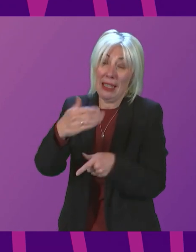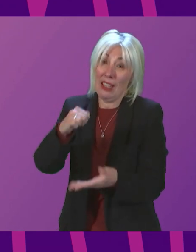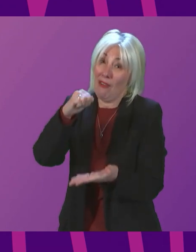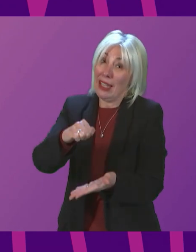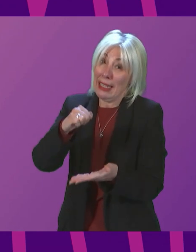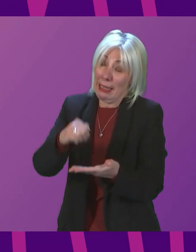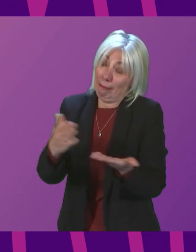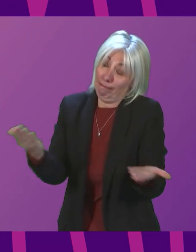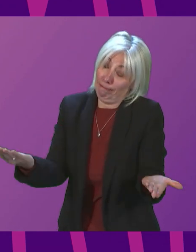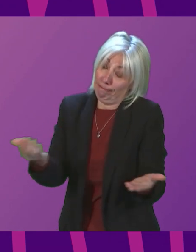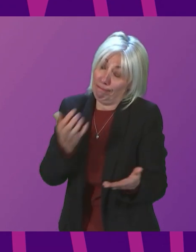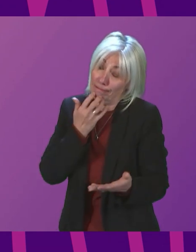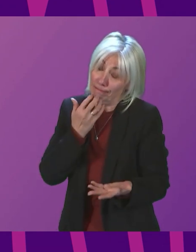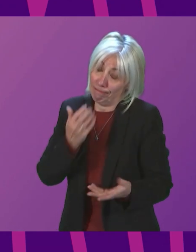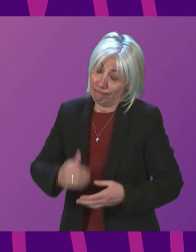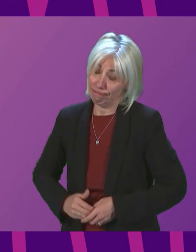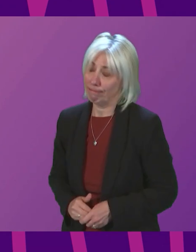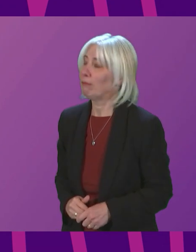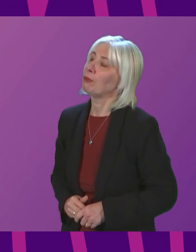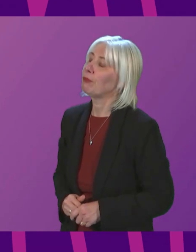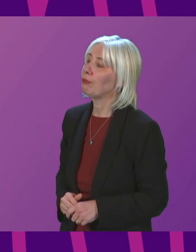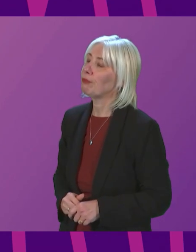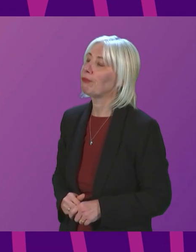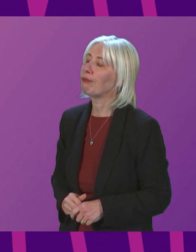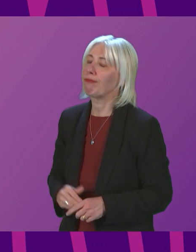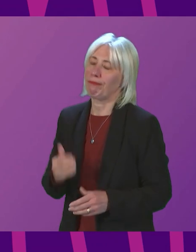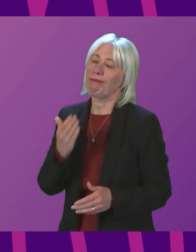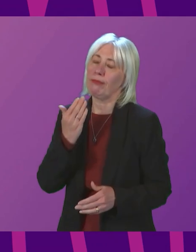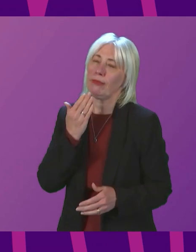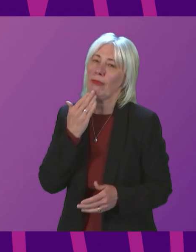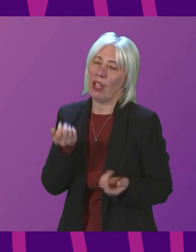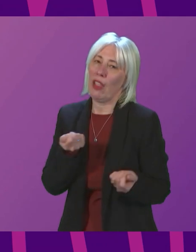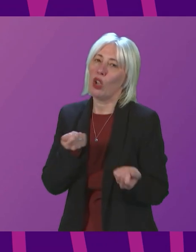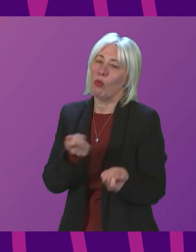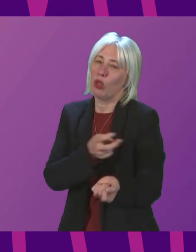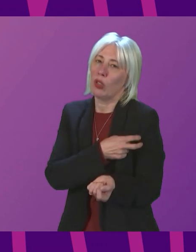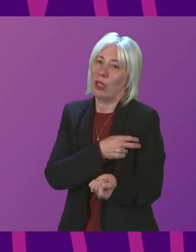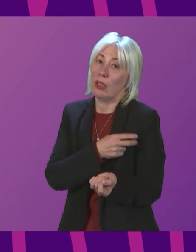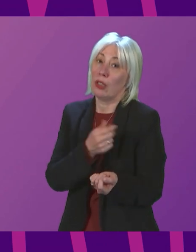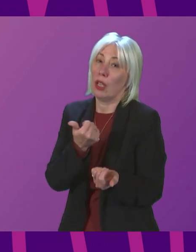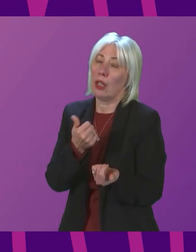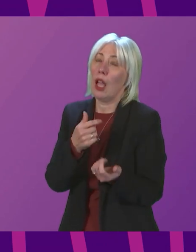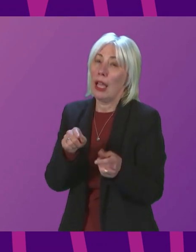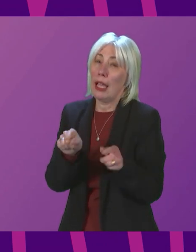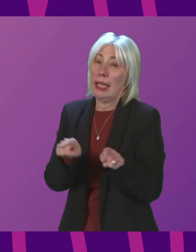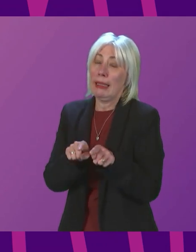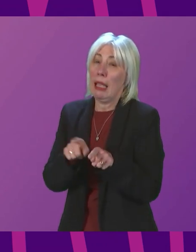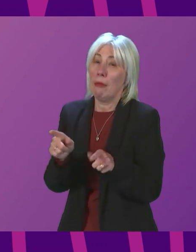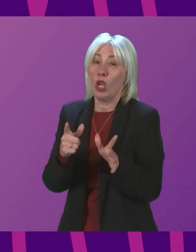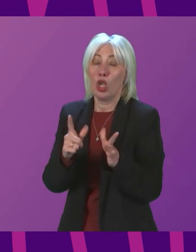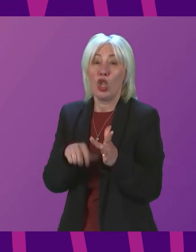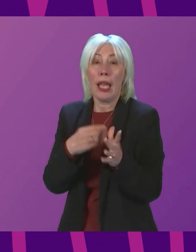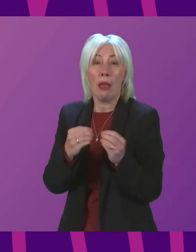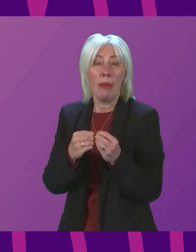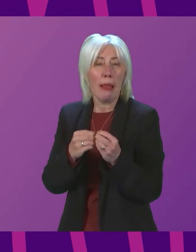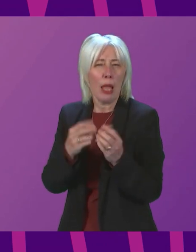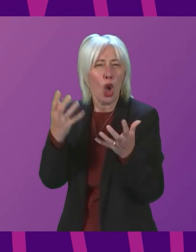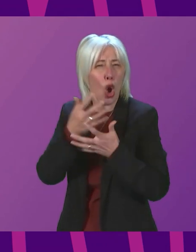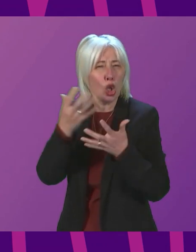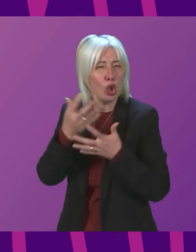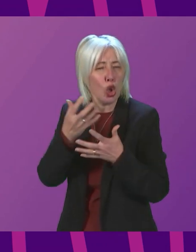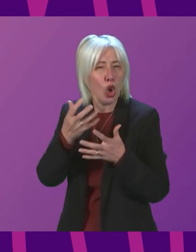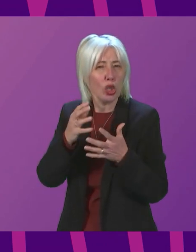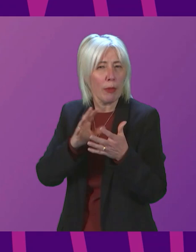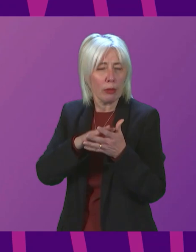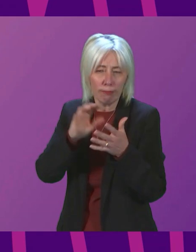chamber. Alex Cole-Hamilton. Thank you very much, Presiding Officer. I too share Jackie Bailey's concerns about the paucity of detail around the removal